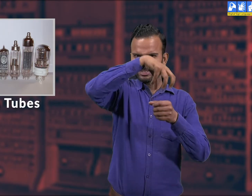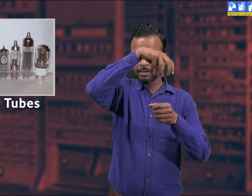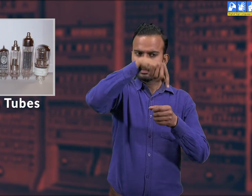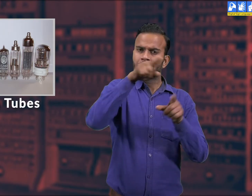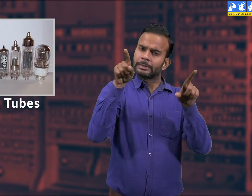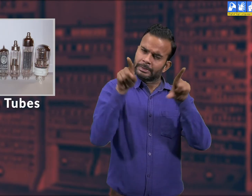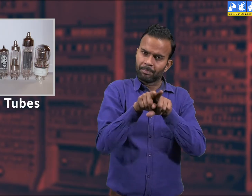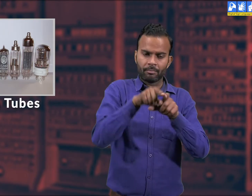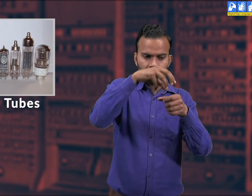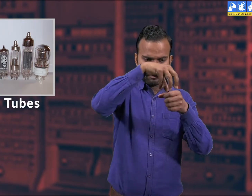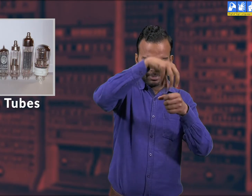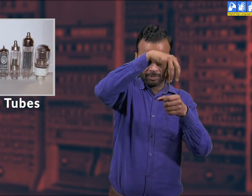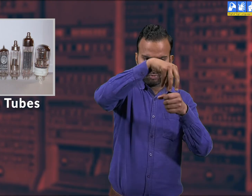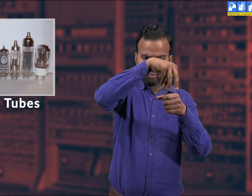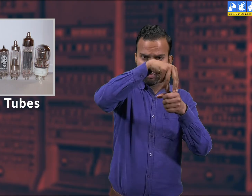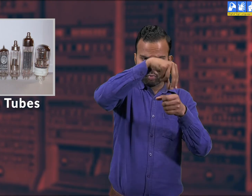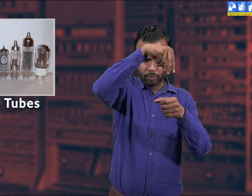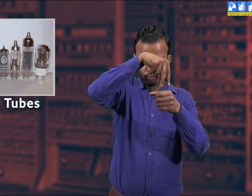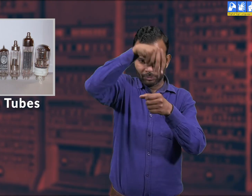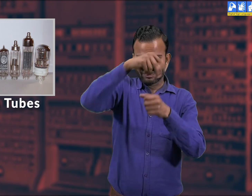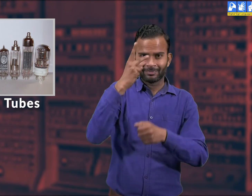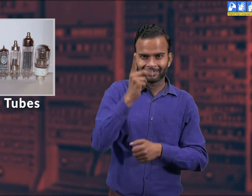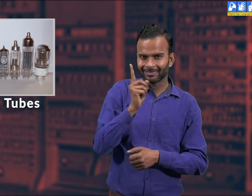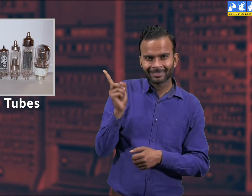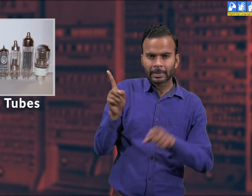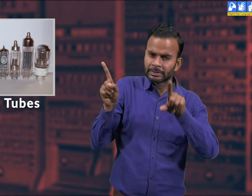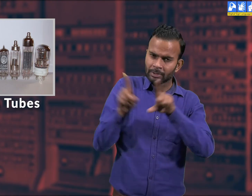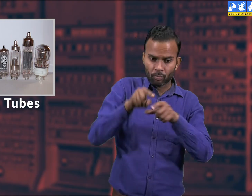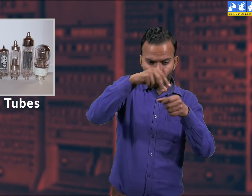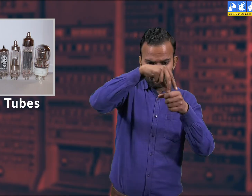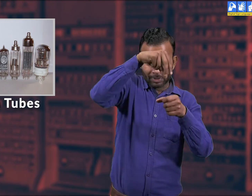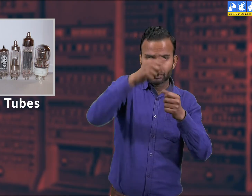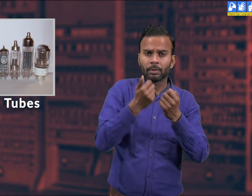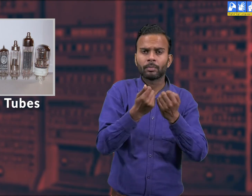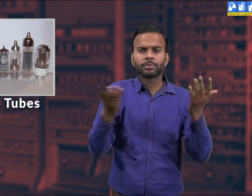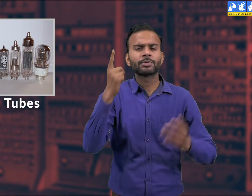Vacuum tubes are just similar to fragile glass devices,